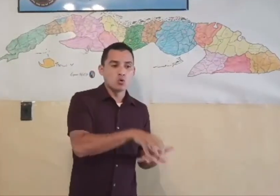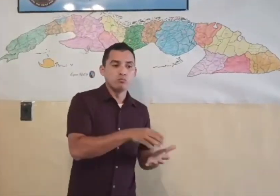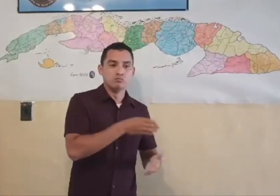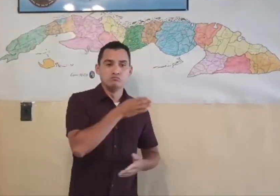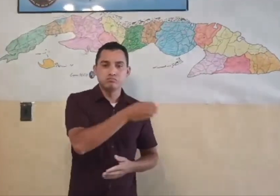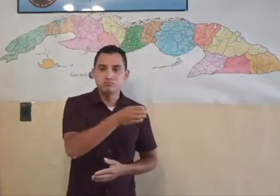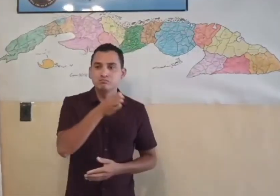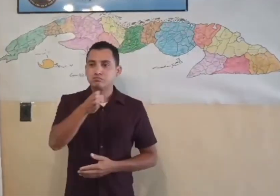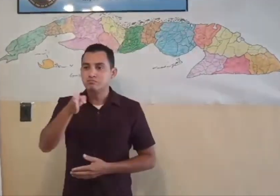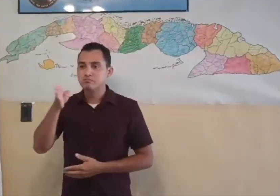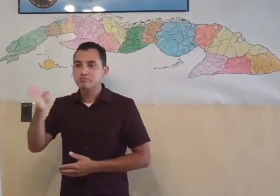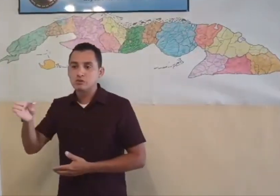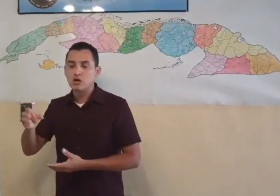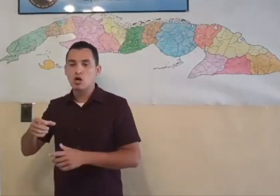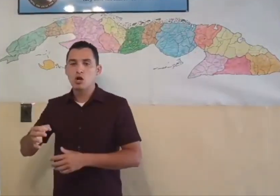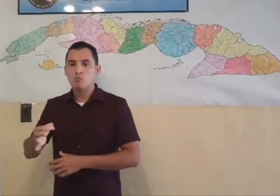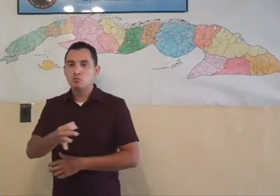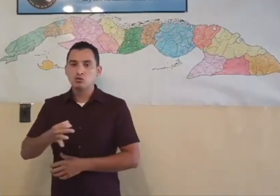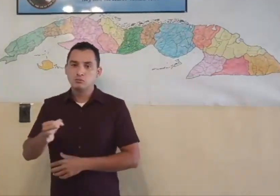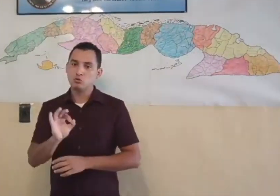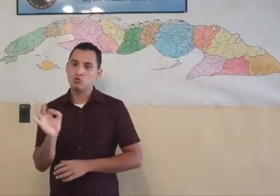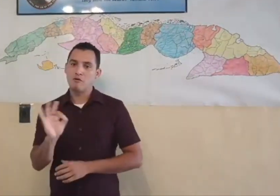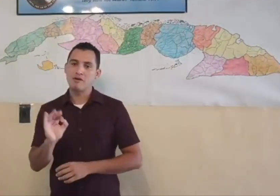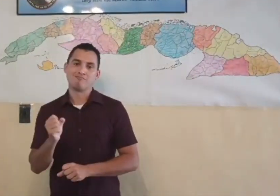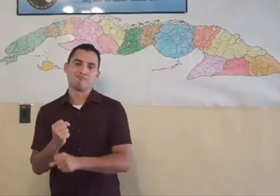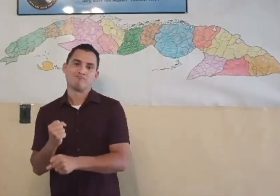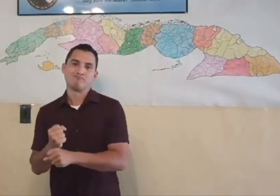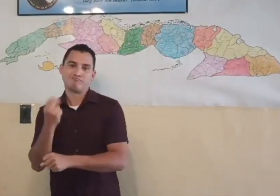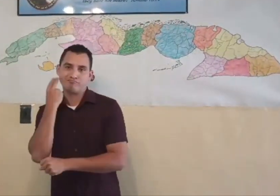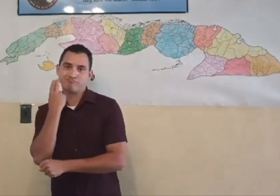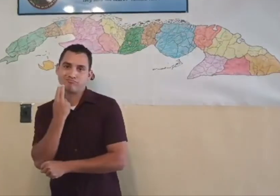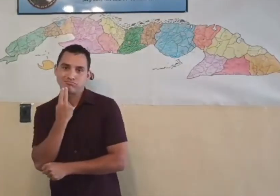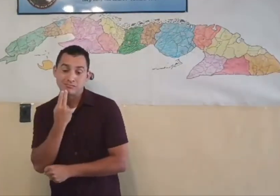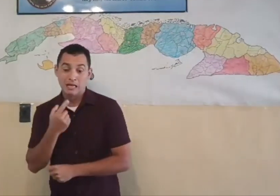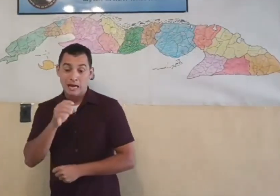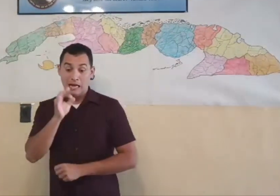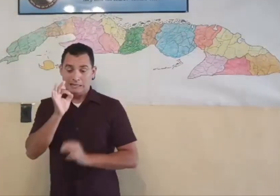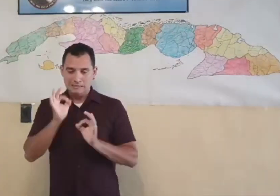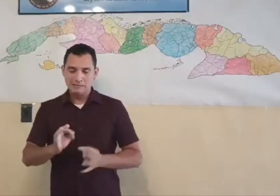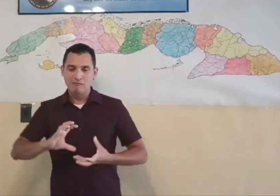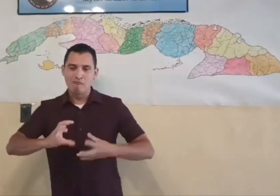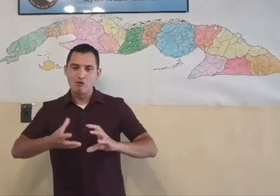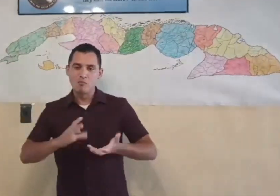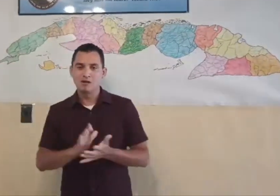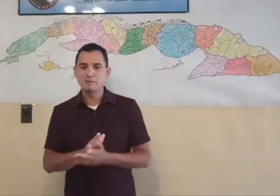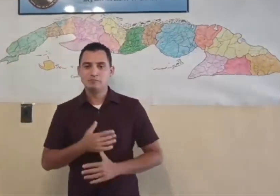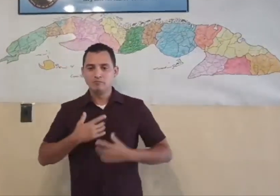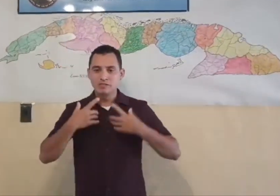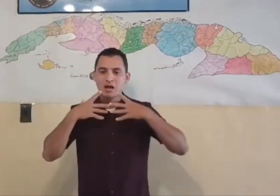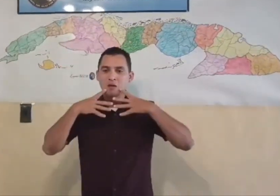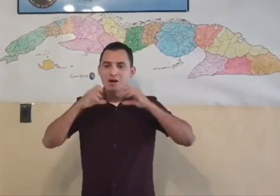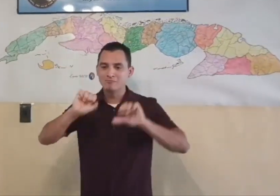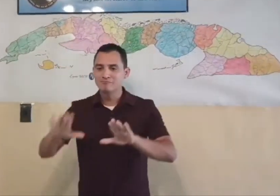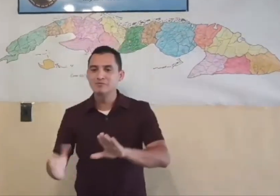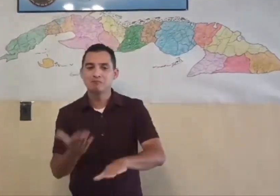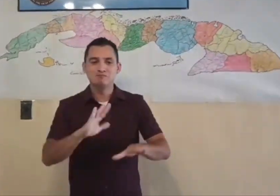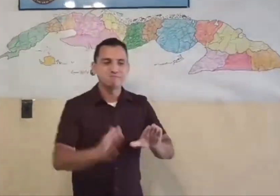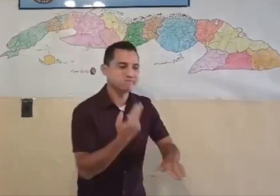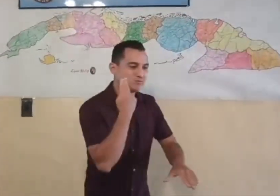thus extending the gospel of Jesus Christ to these communities which are desperately needing to